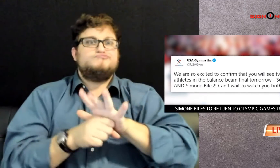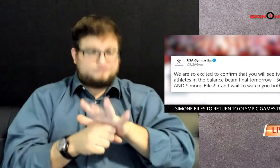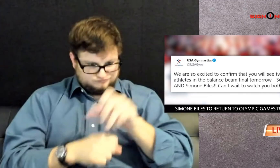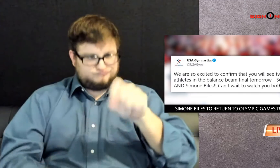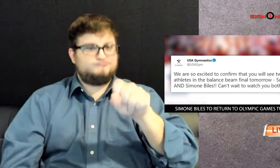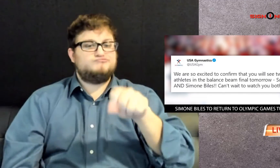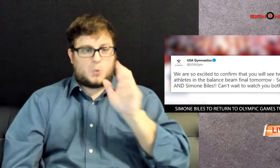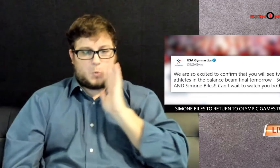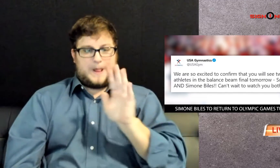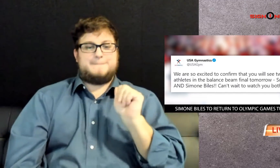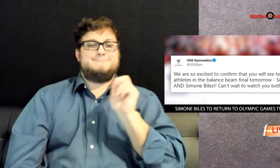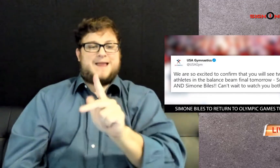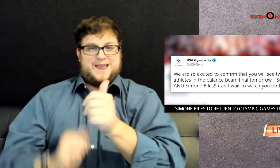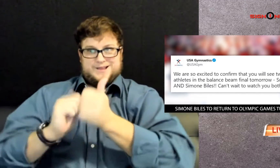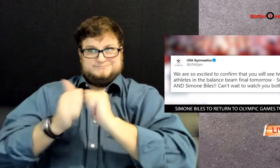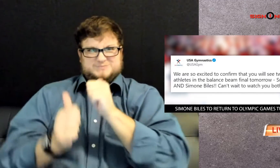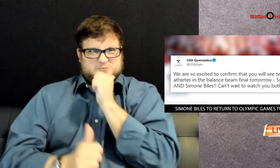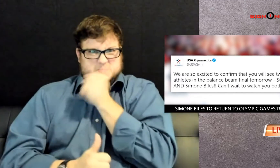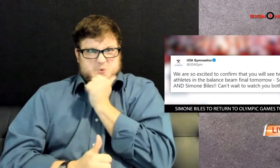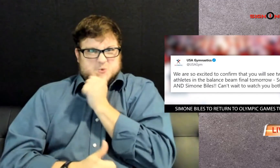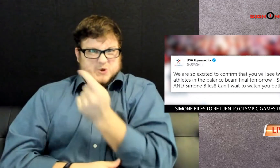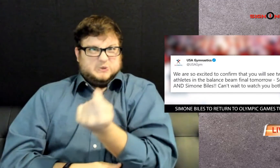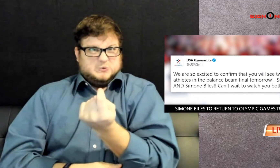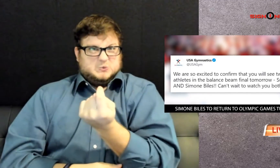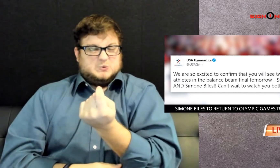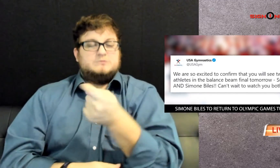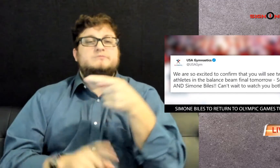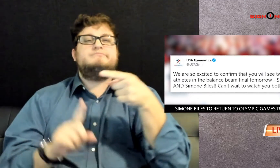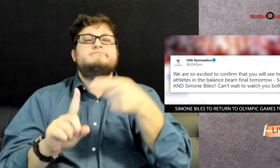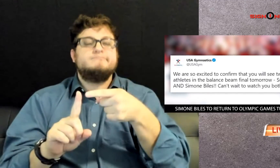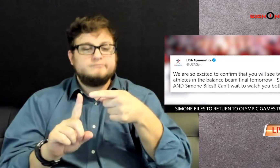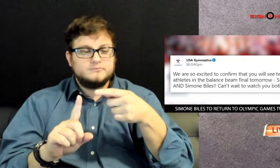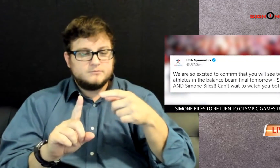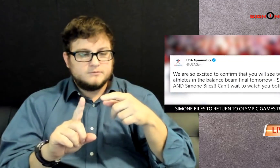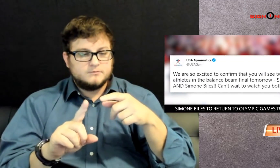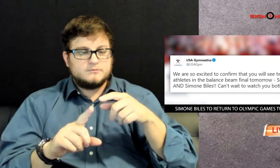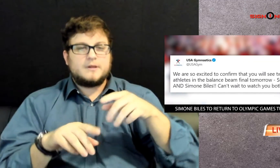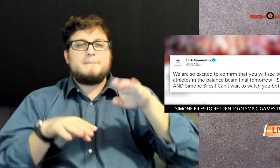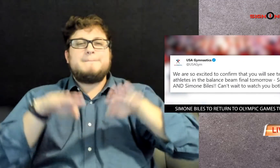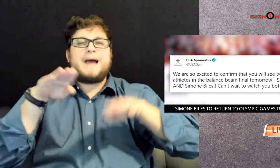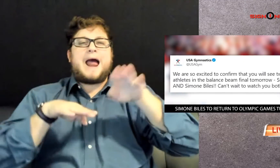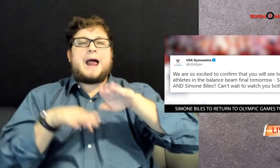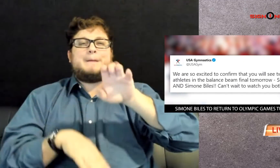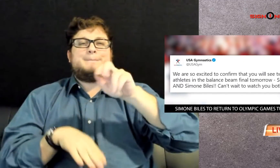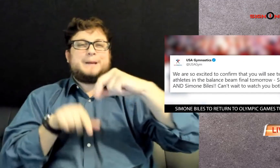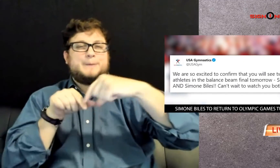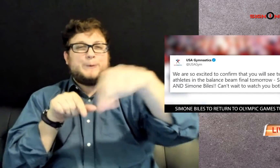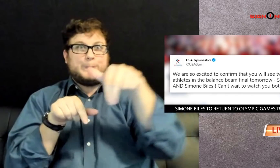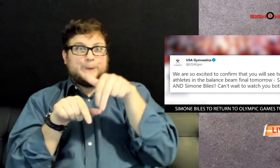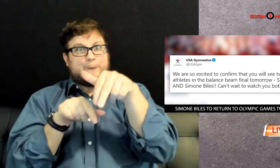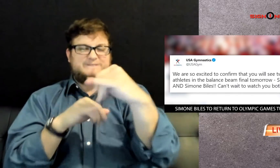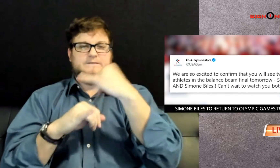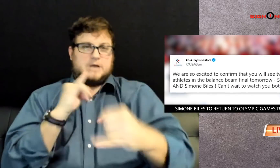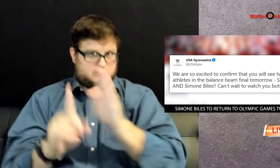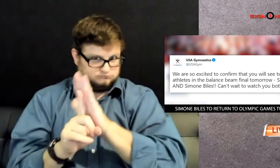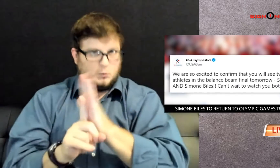USA Gymnastics tweeted confirmation that she will compete in Tuesday's